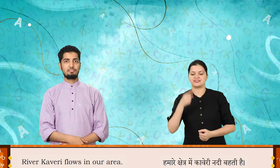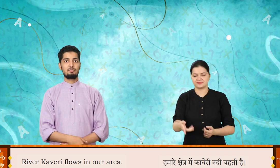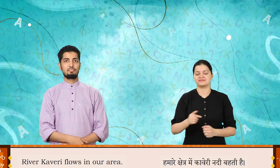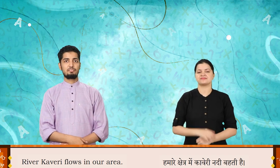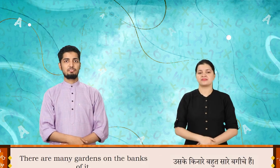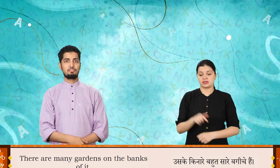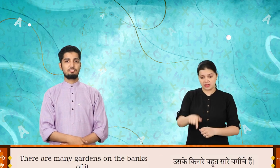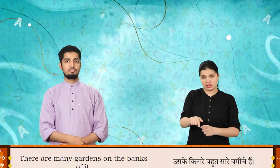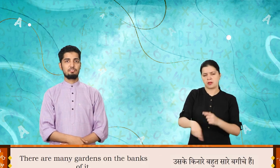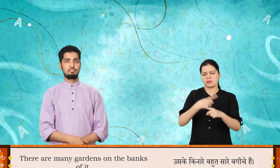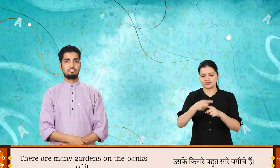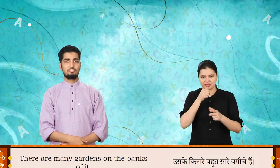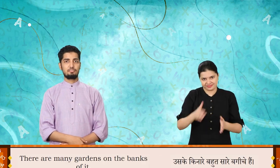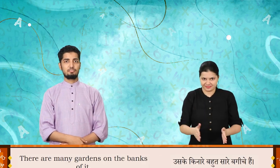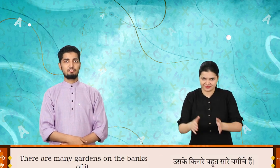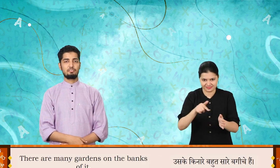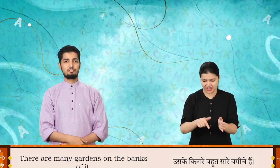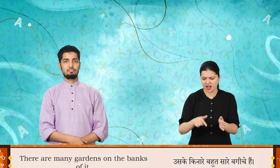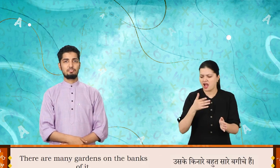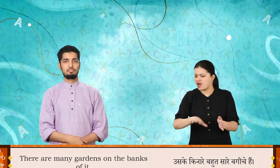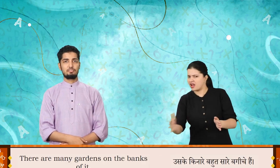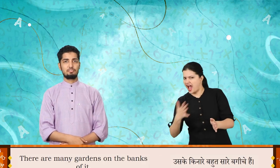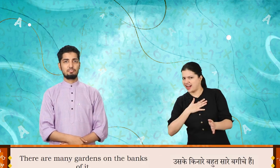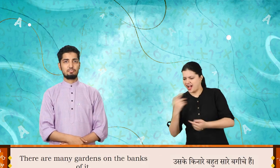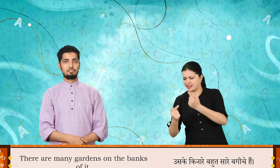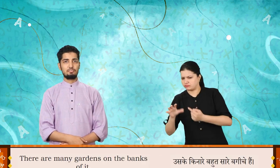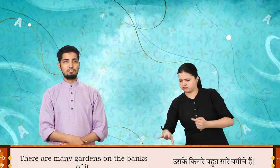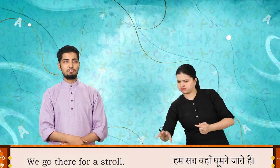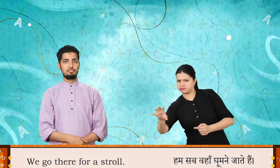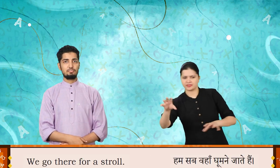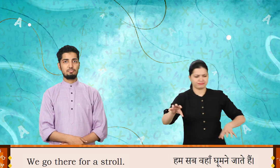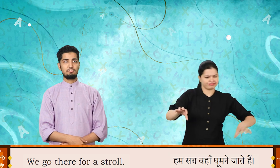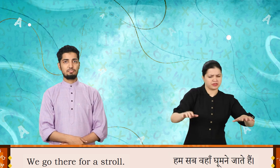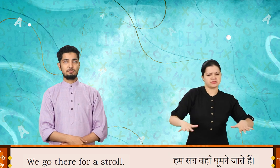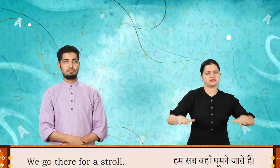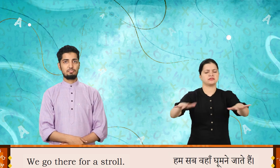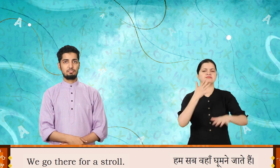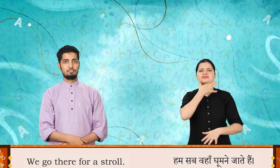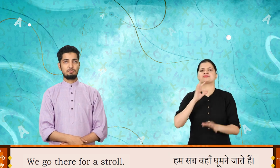There are many gardens on the banks of it. We go there for a stroll.